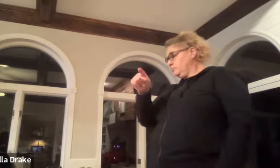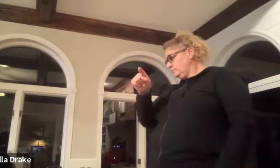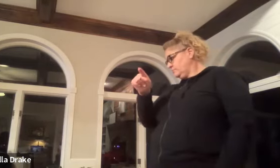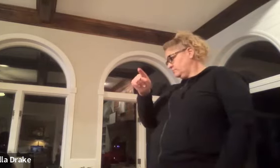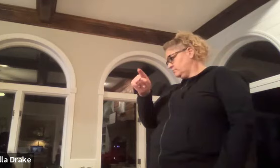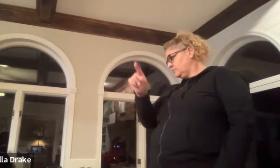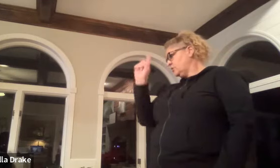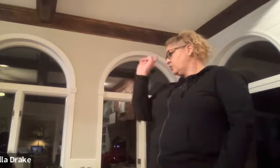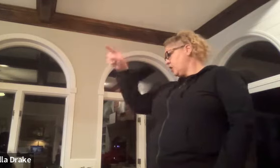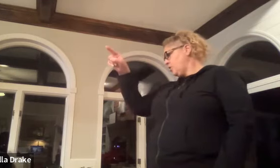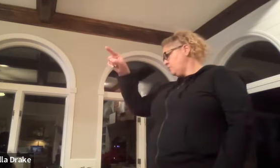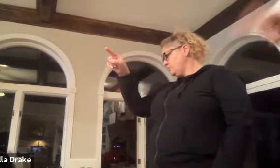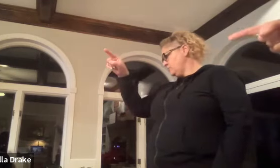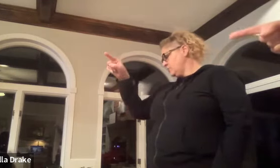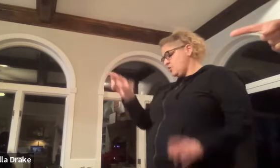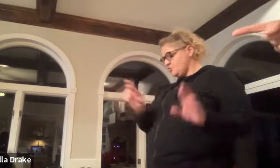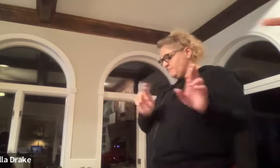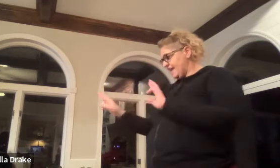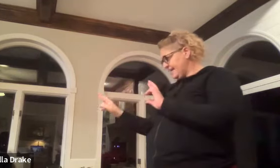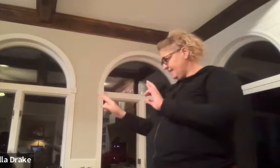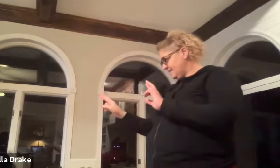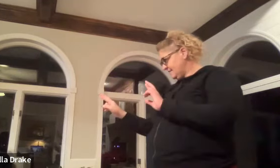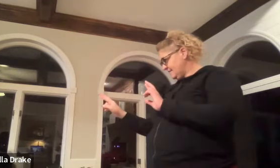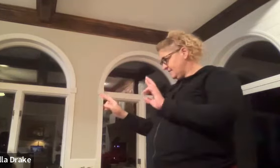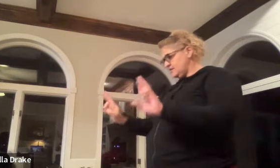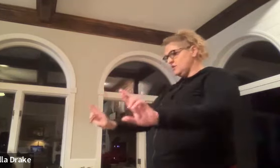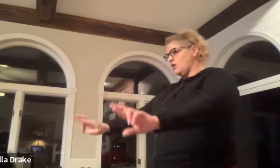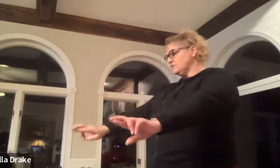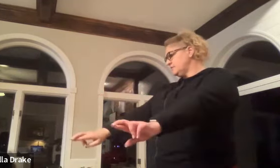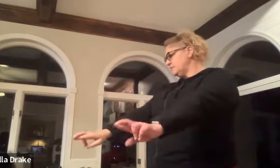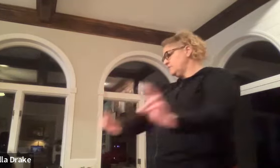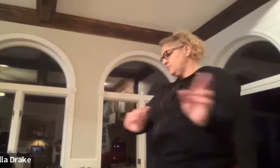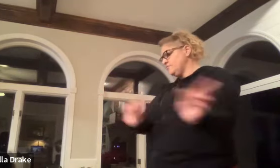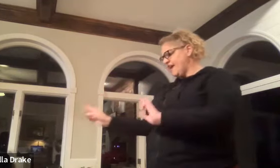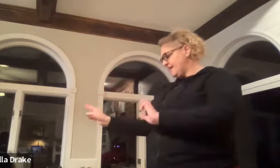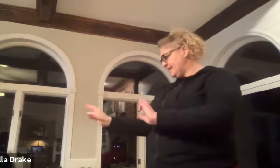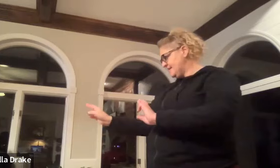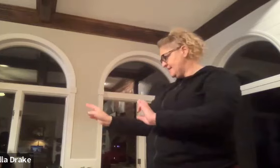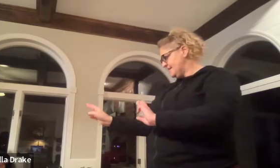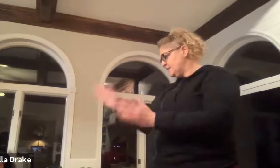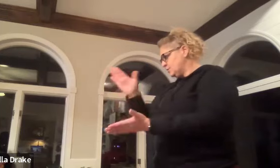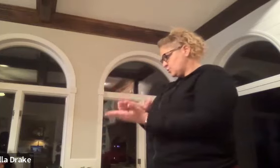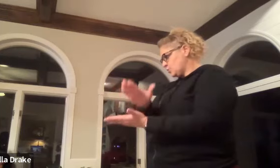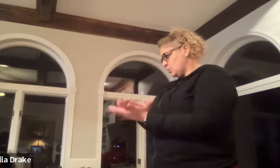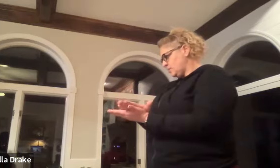go ready ours ready school